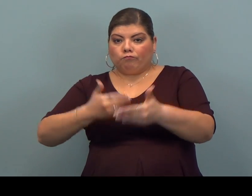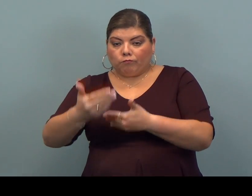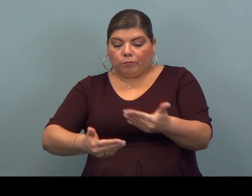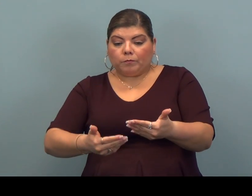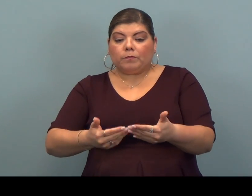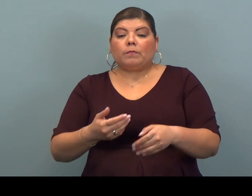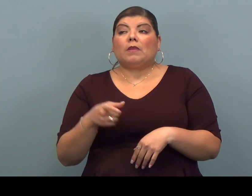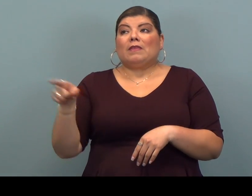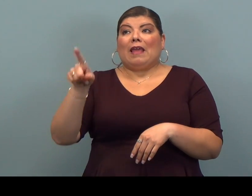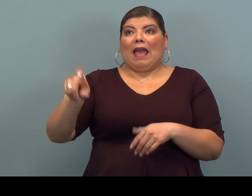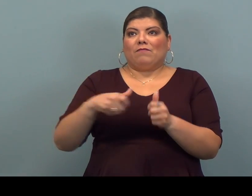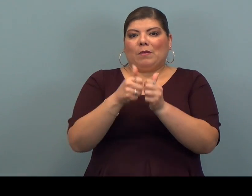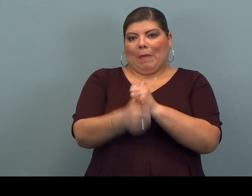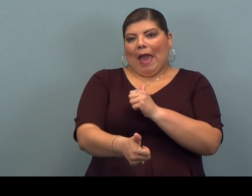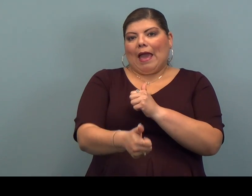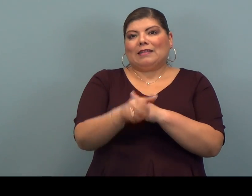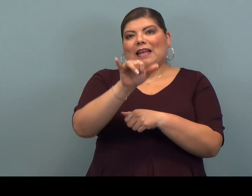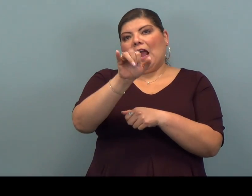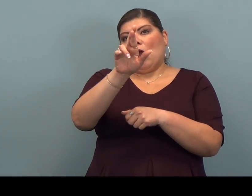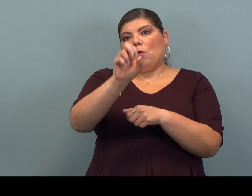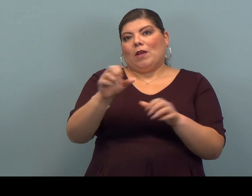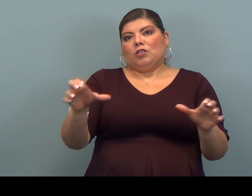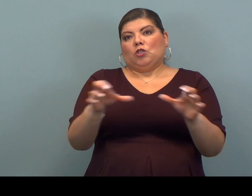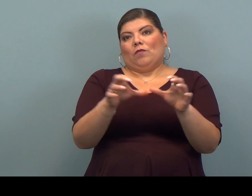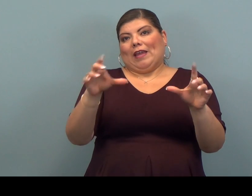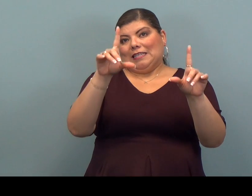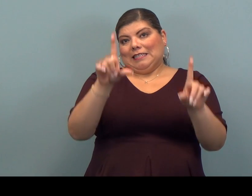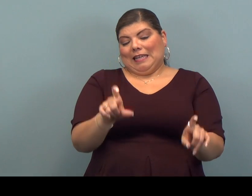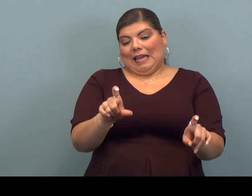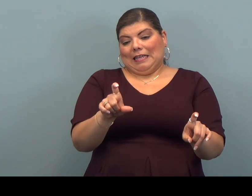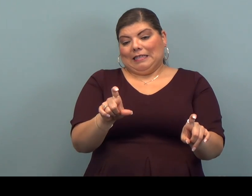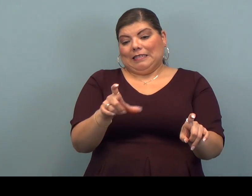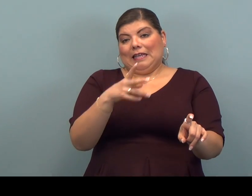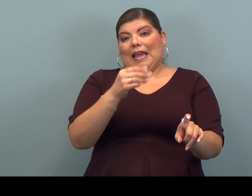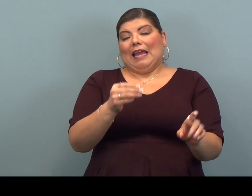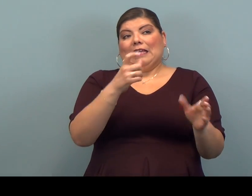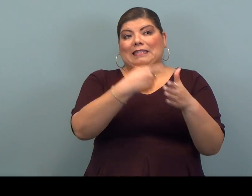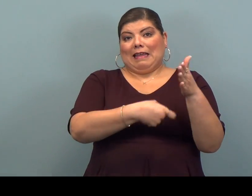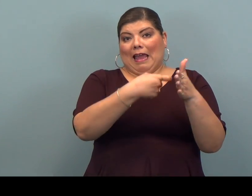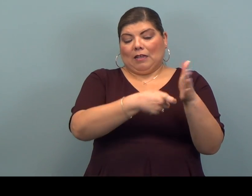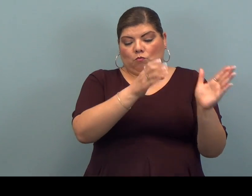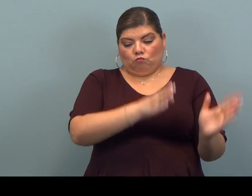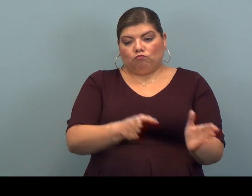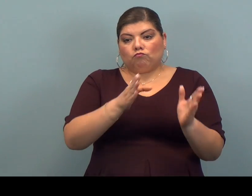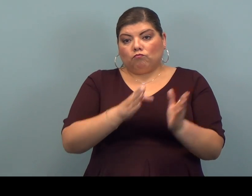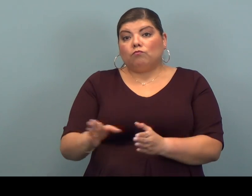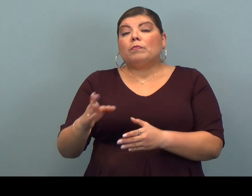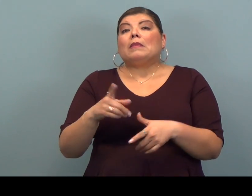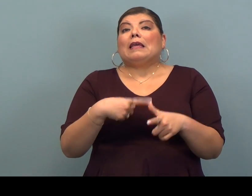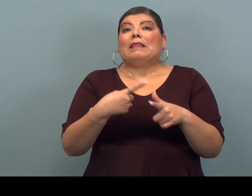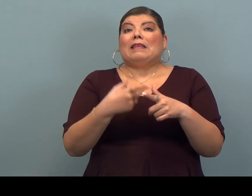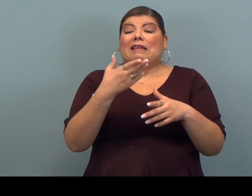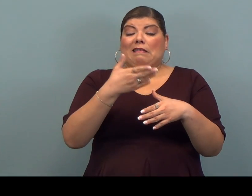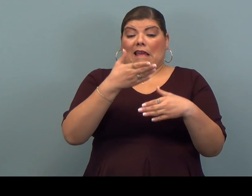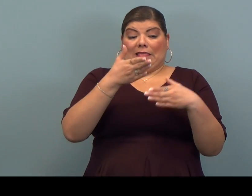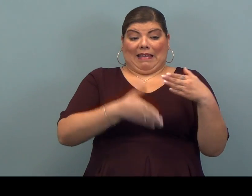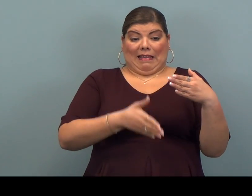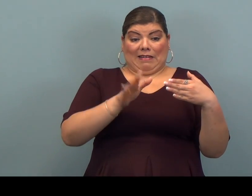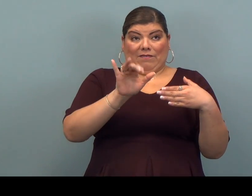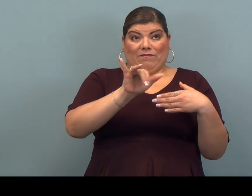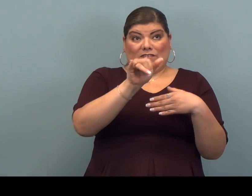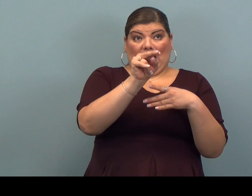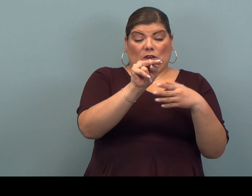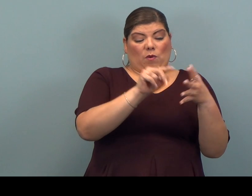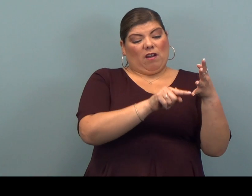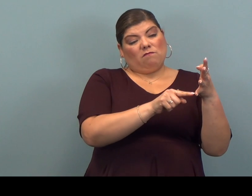procedures. They have to pass IRS certification tests and tax preparation. And then at